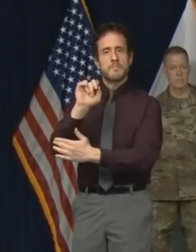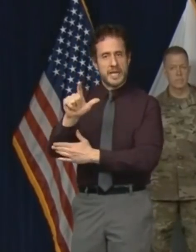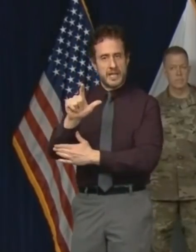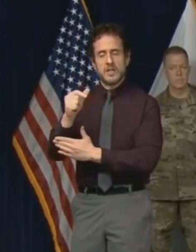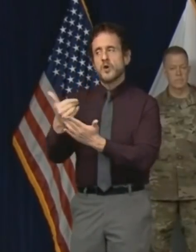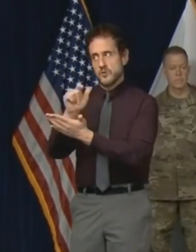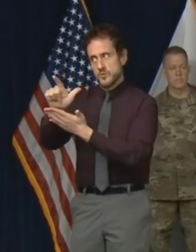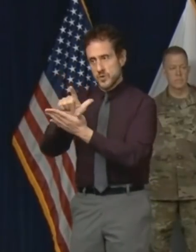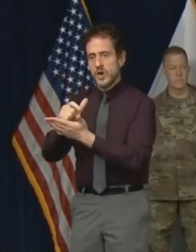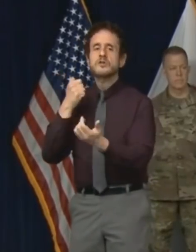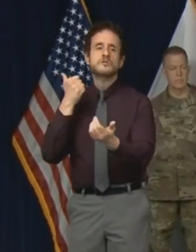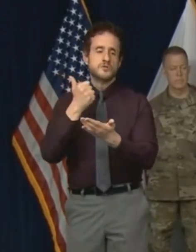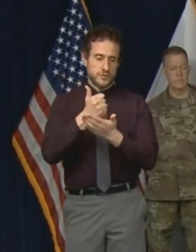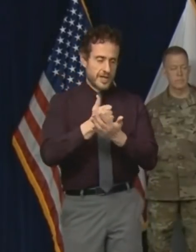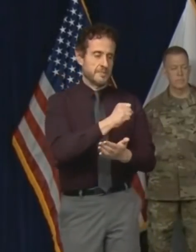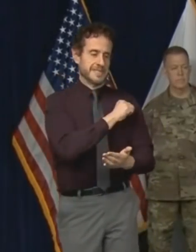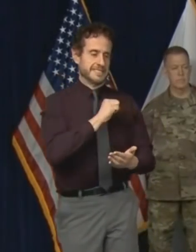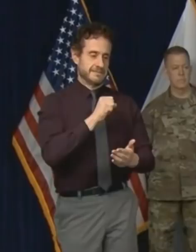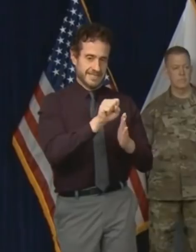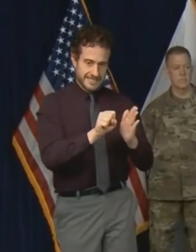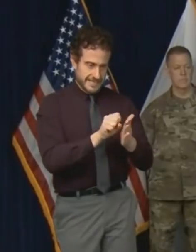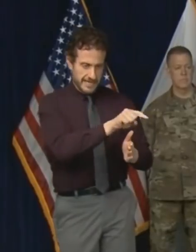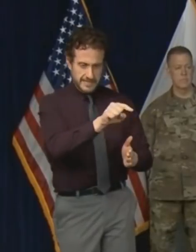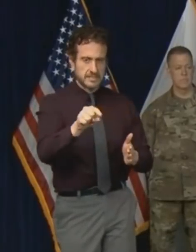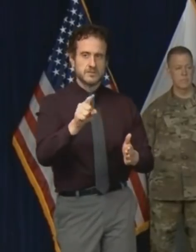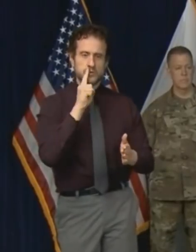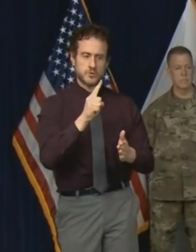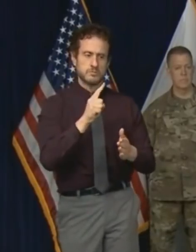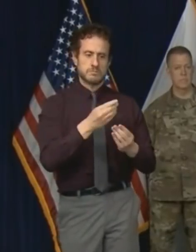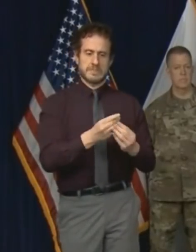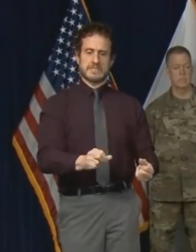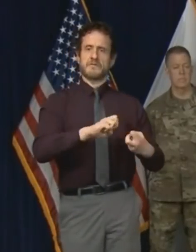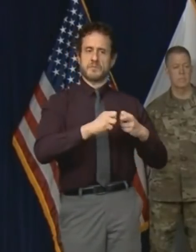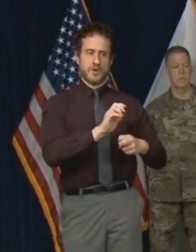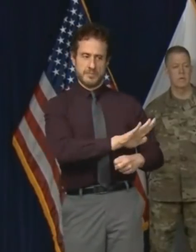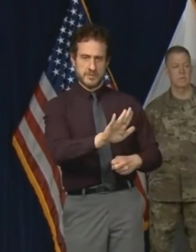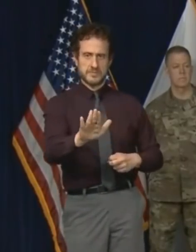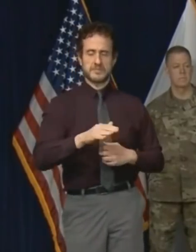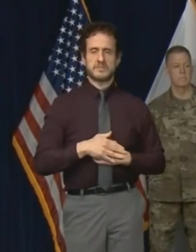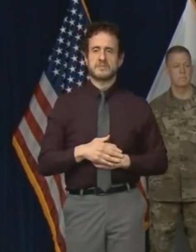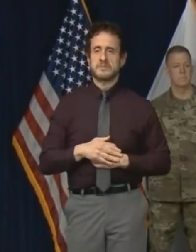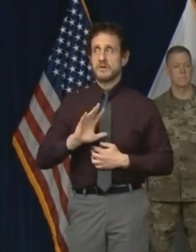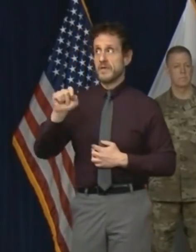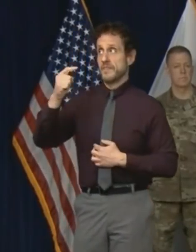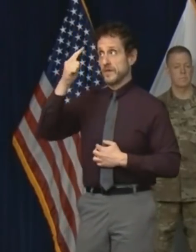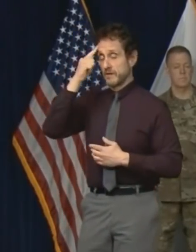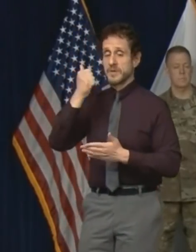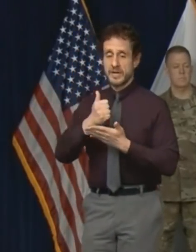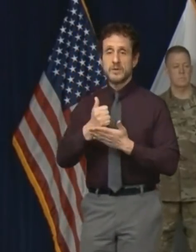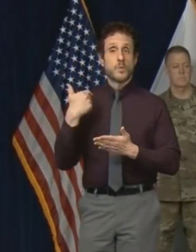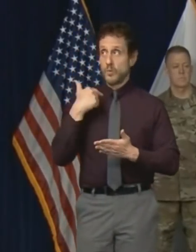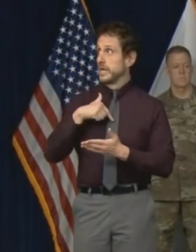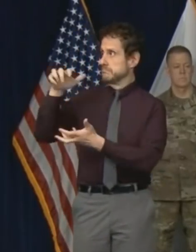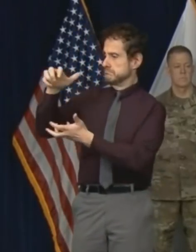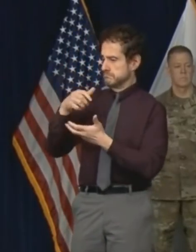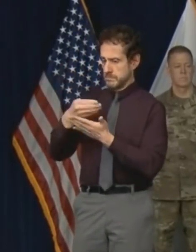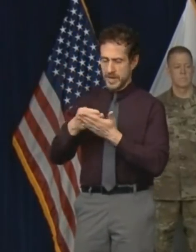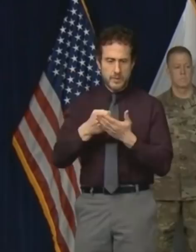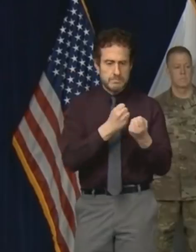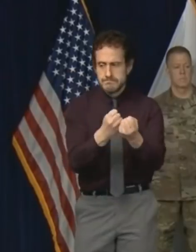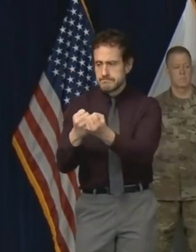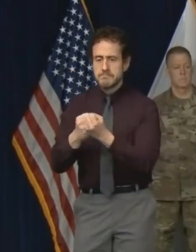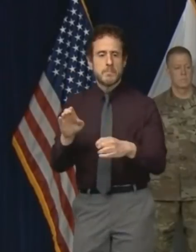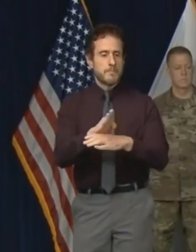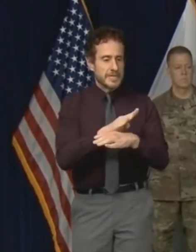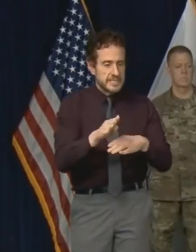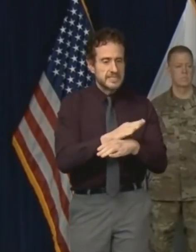through this crisis. The federal government acted swiftly to step in and support businesses and corporations so they can